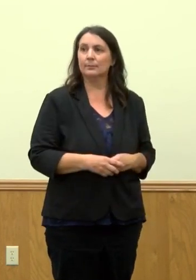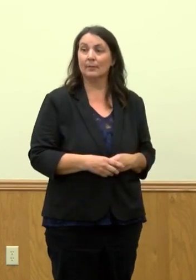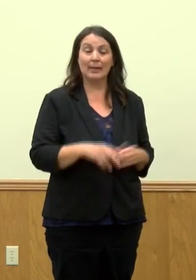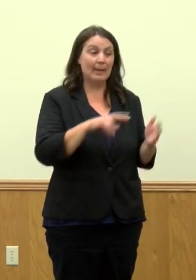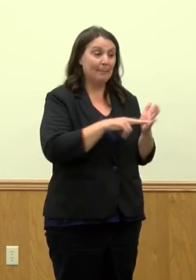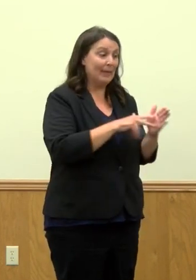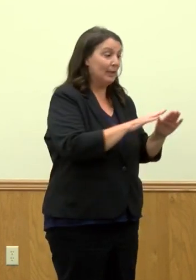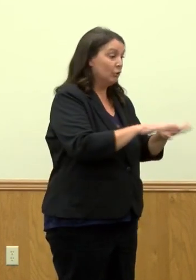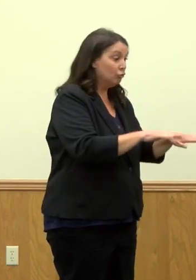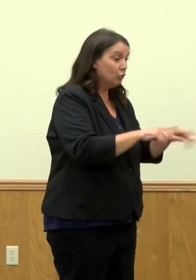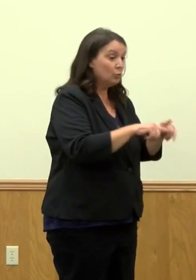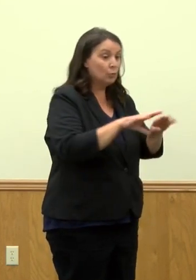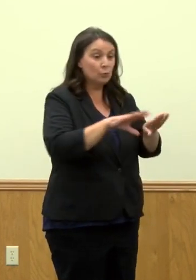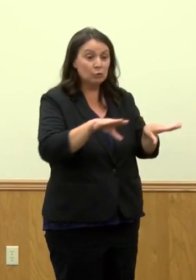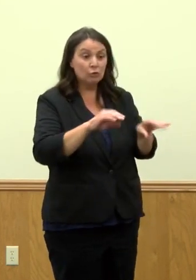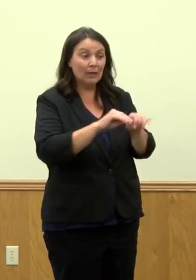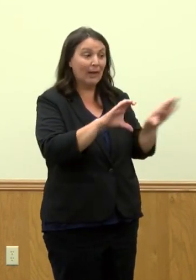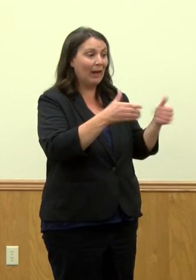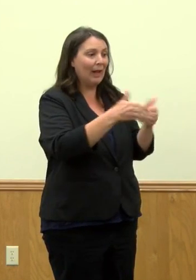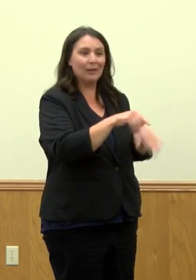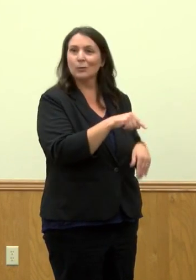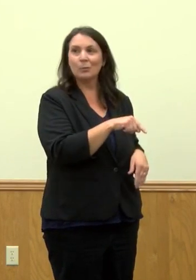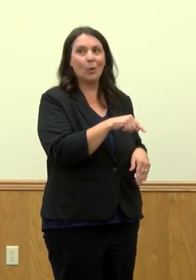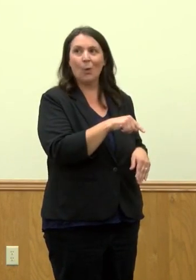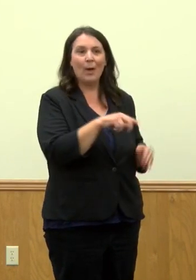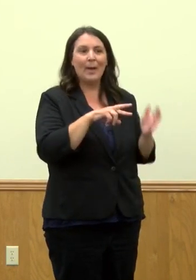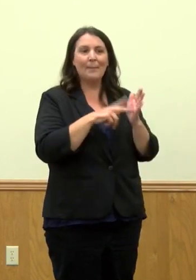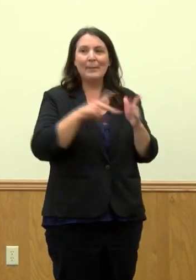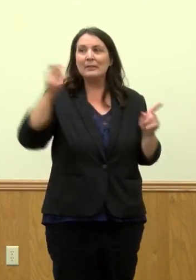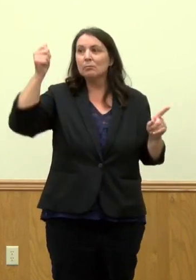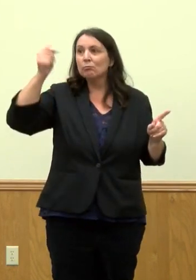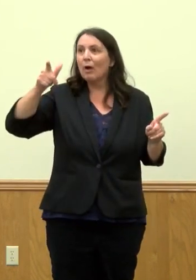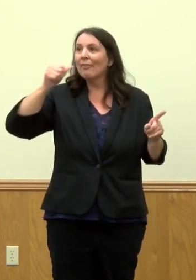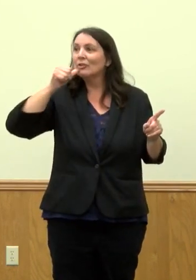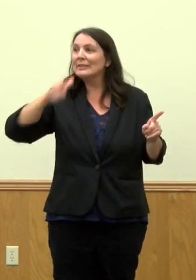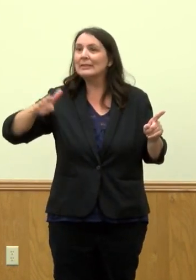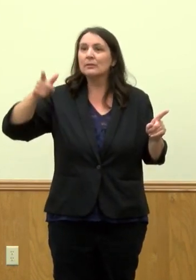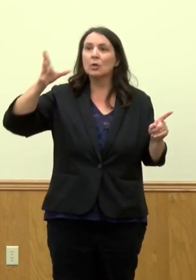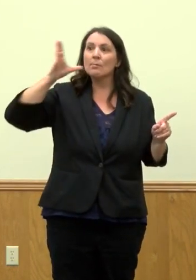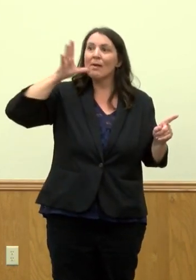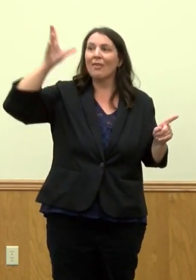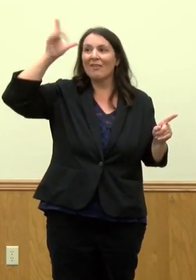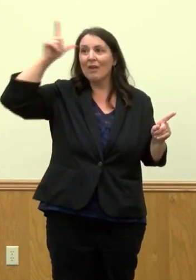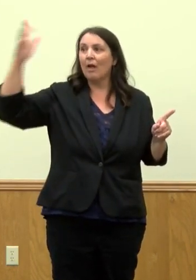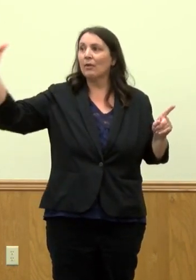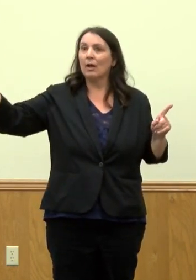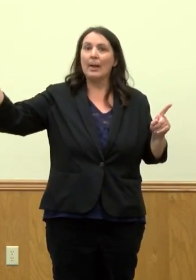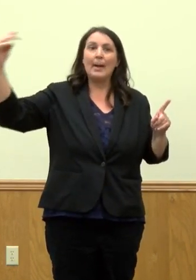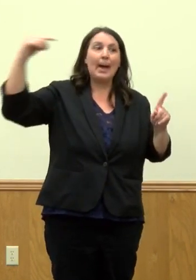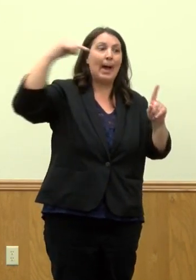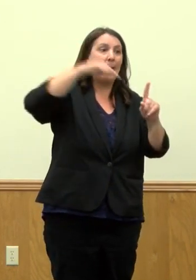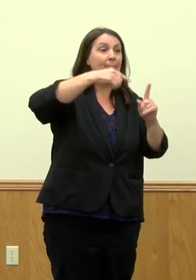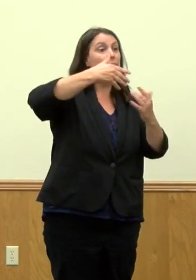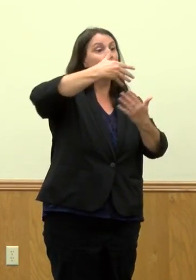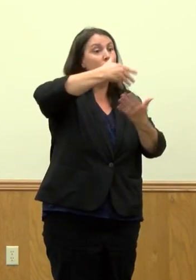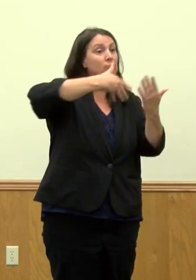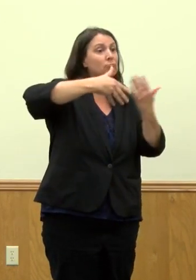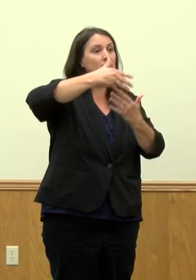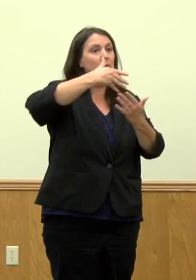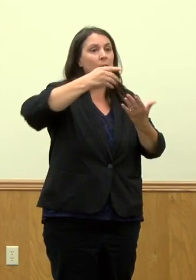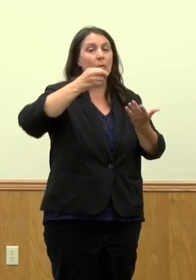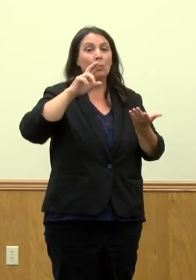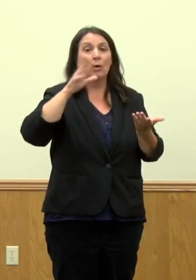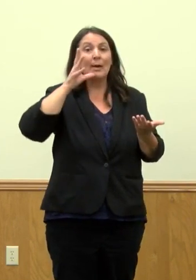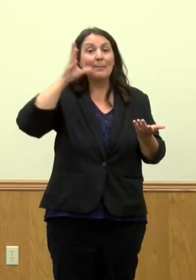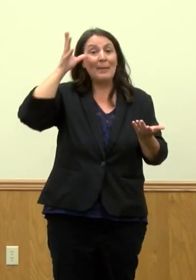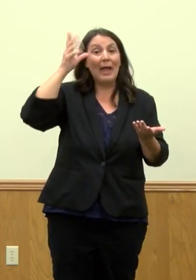child to child in a classroom setting. It is a sibling, a parent, someplace from the outside coming in, and then usually it's a parent or